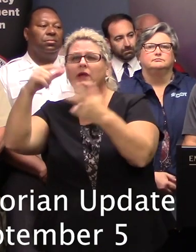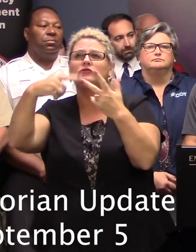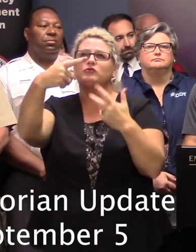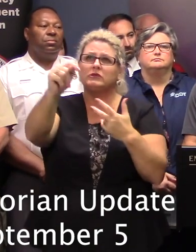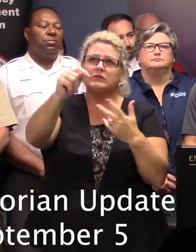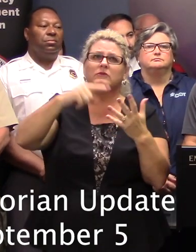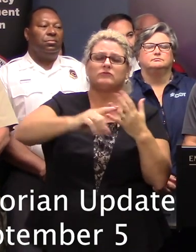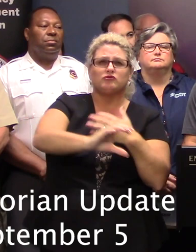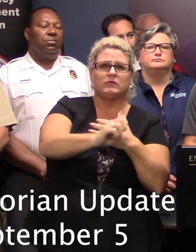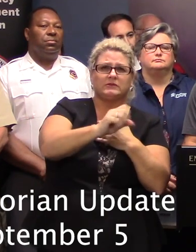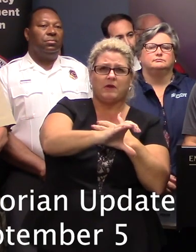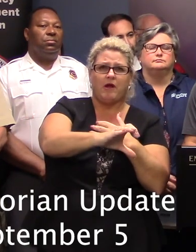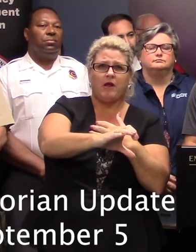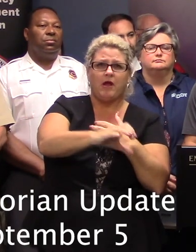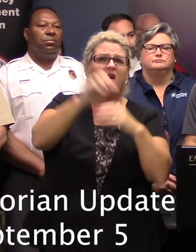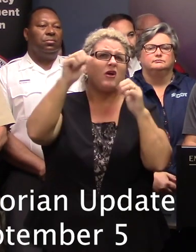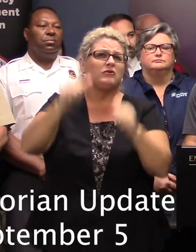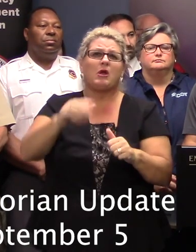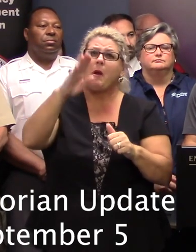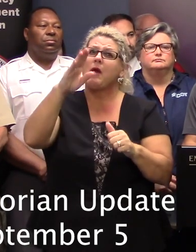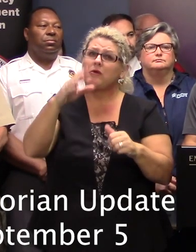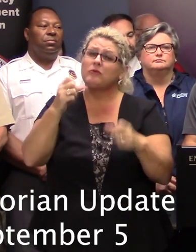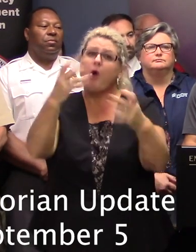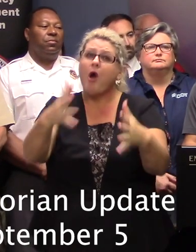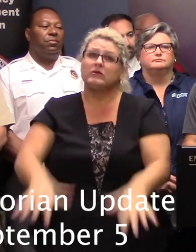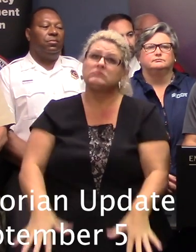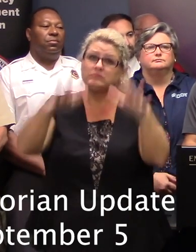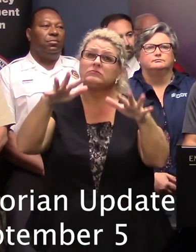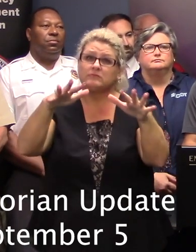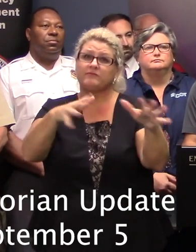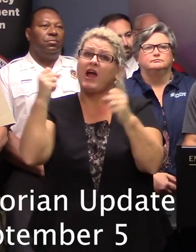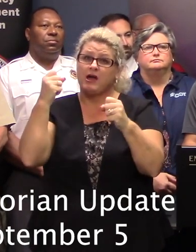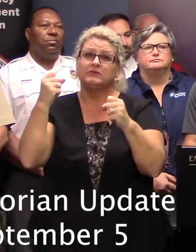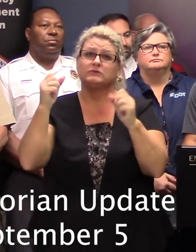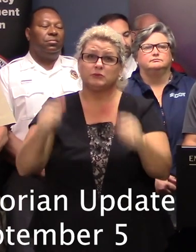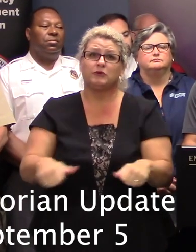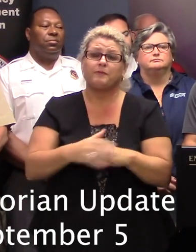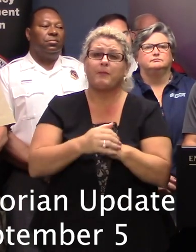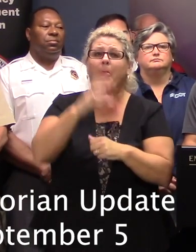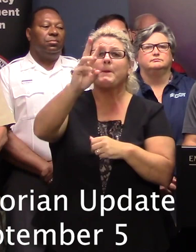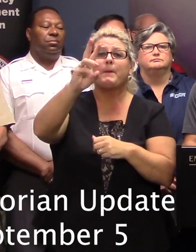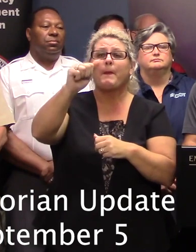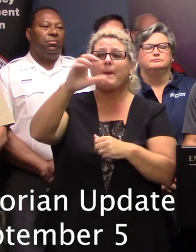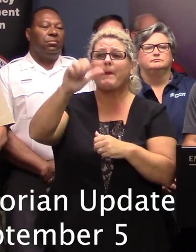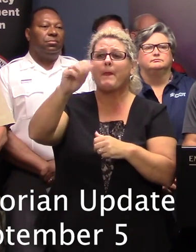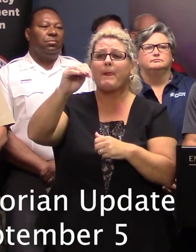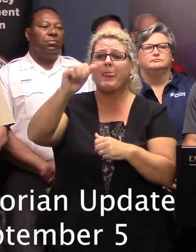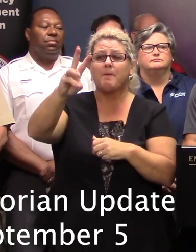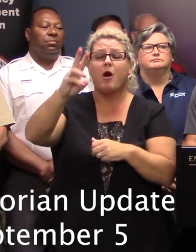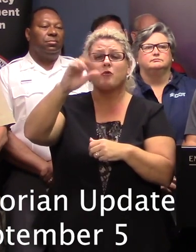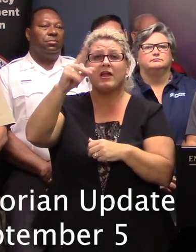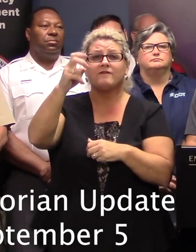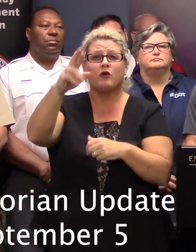counties. And this amount of rainfall could result in significant flash flooding. The Waccamaw River at Conway